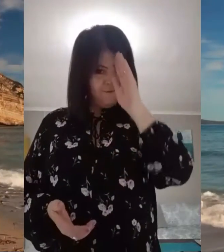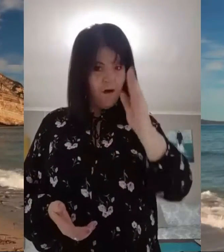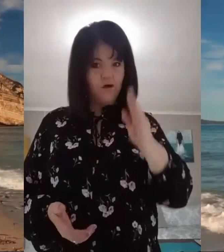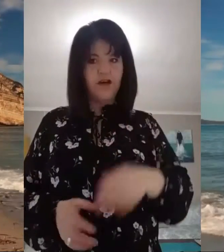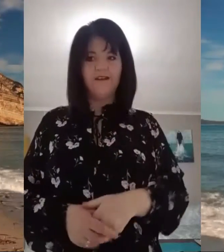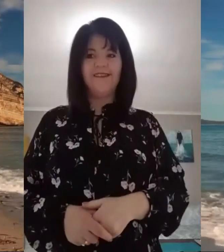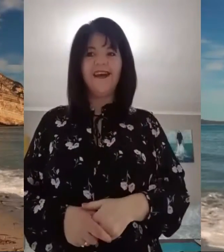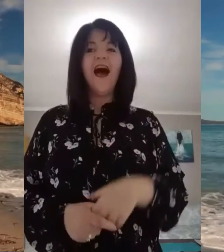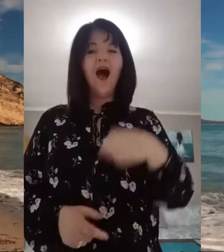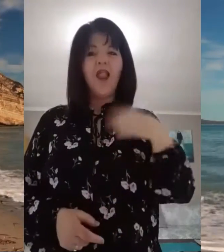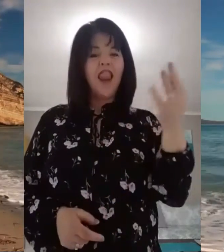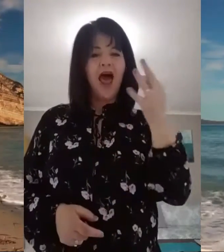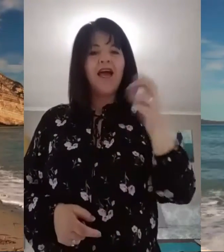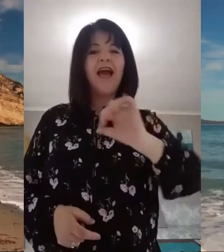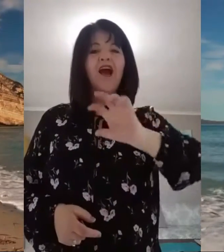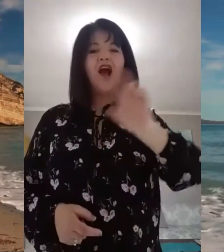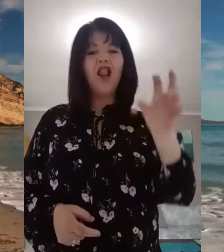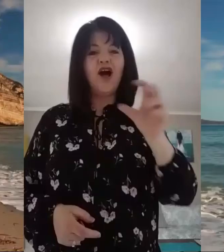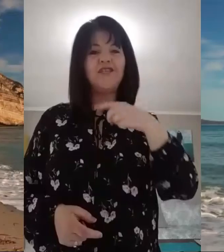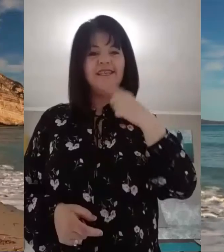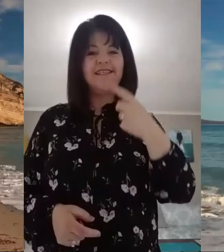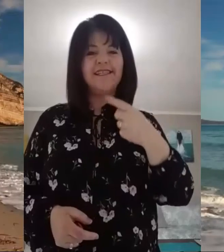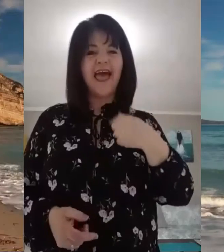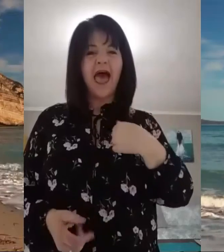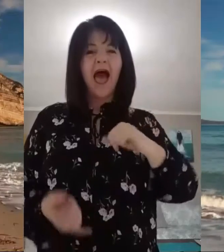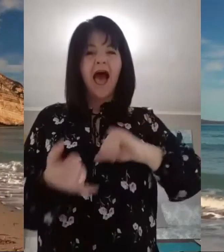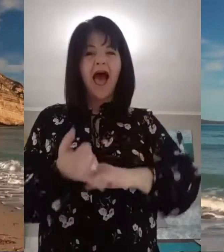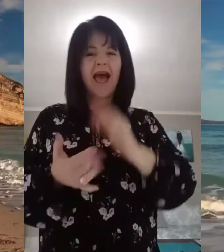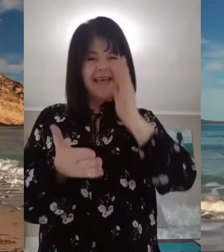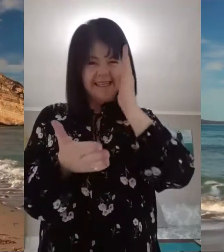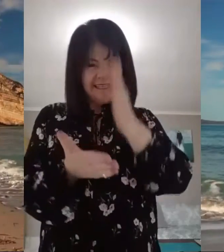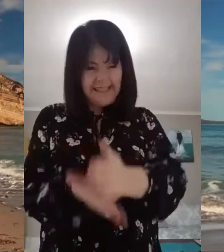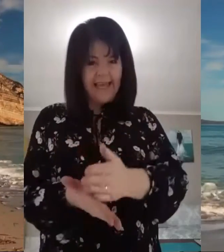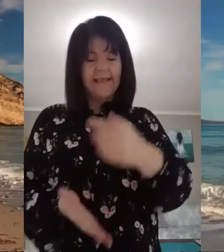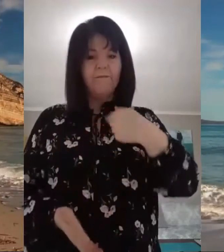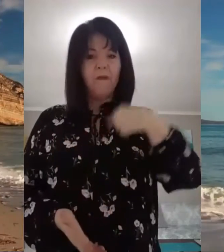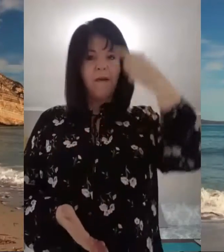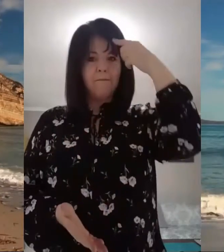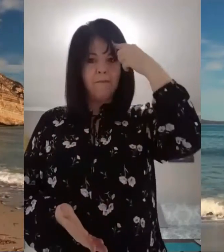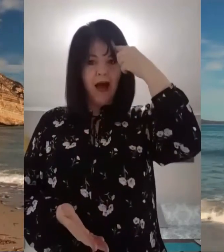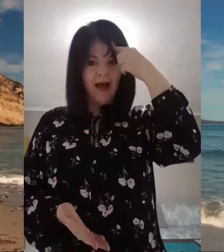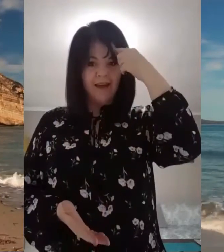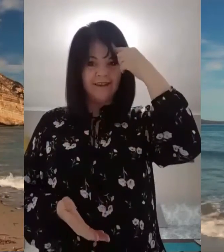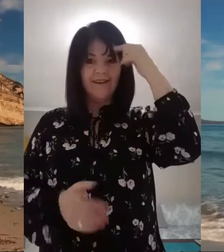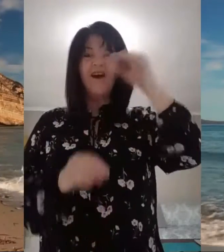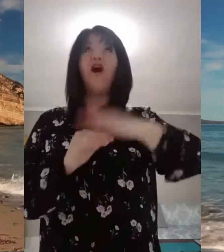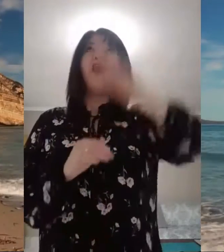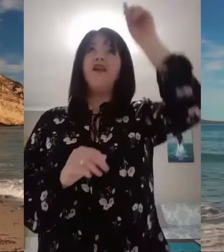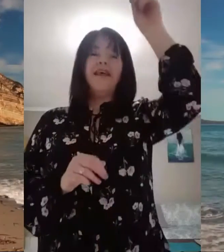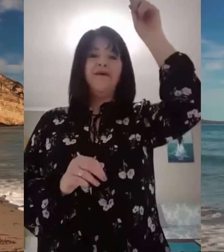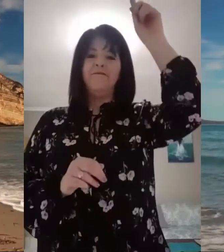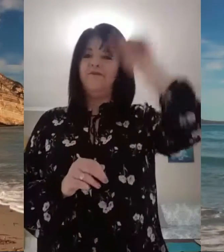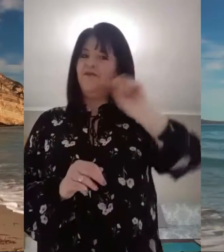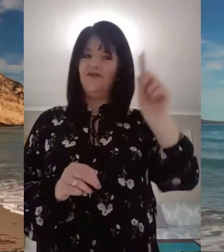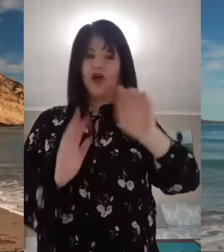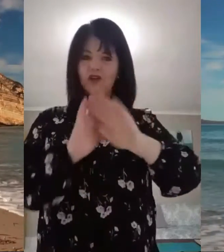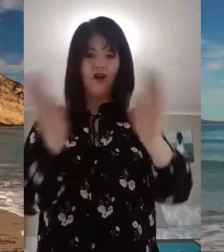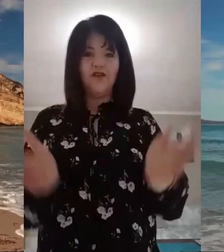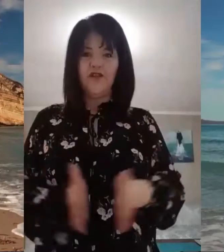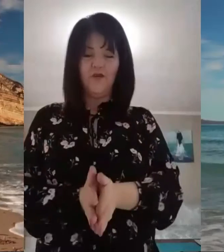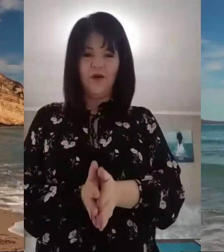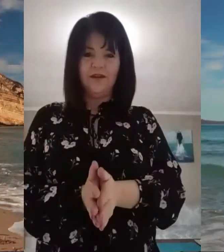focus. Like Colossians say, I set my mind on him,